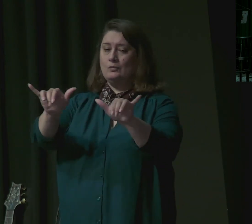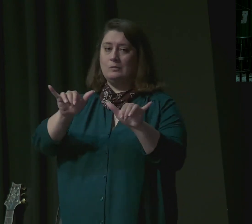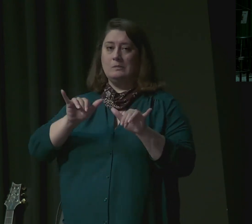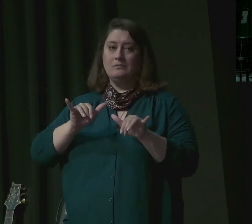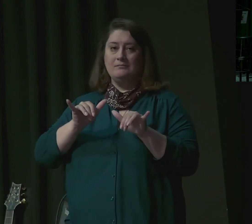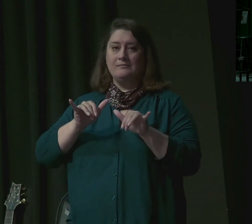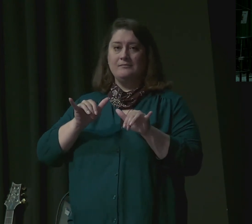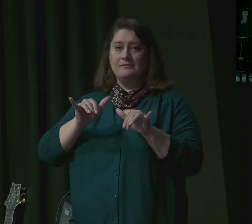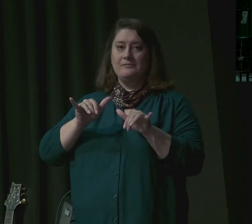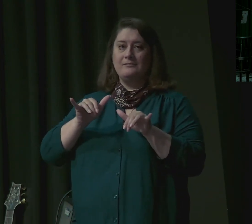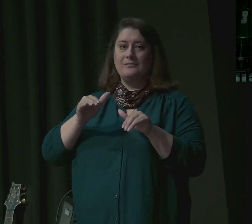But God does.